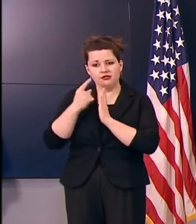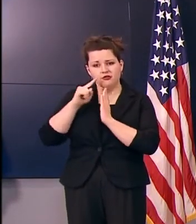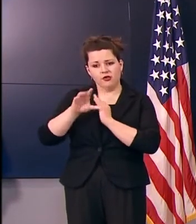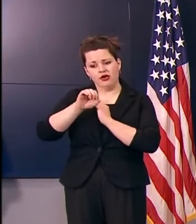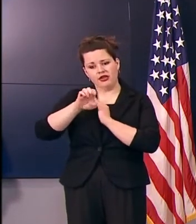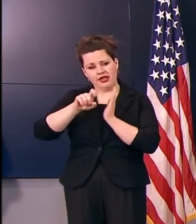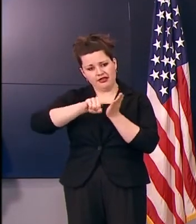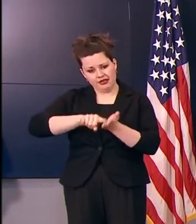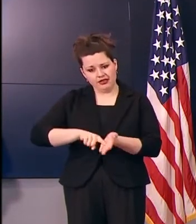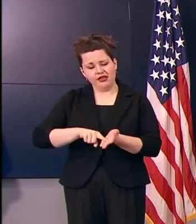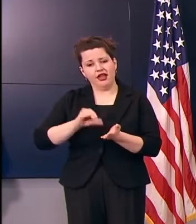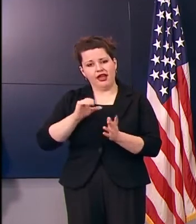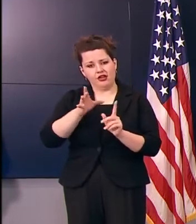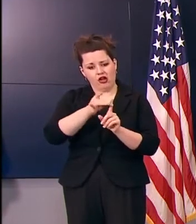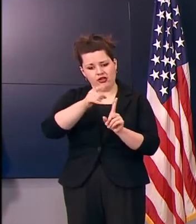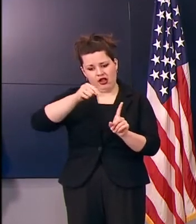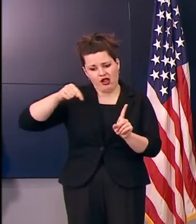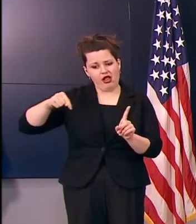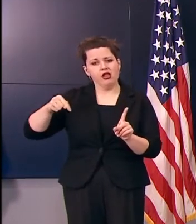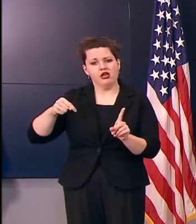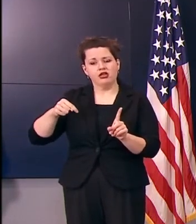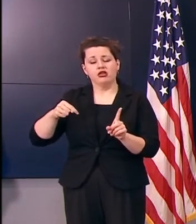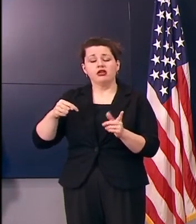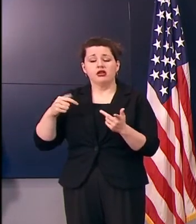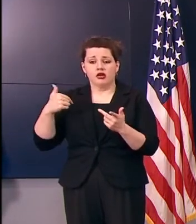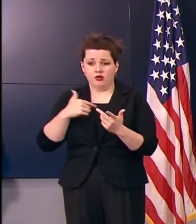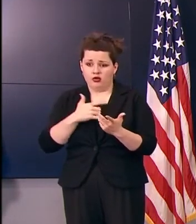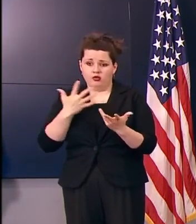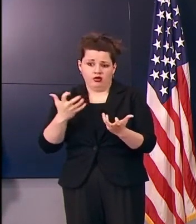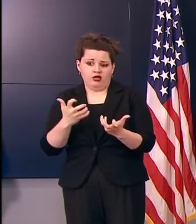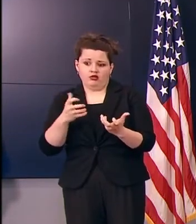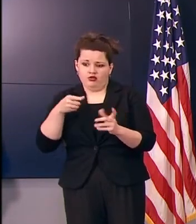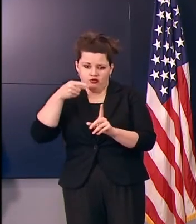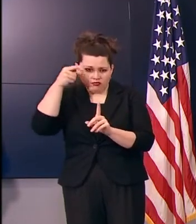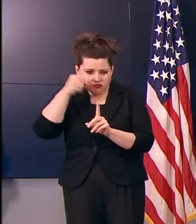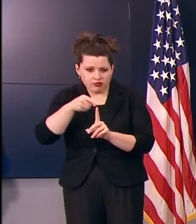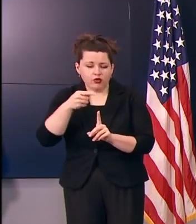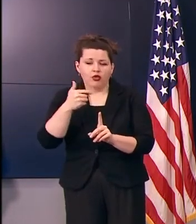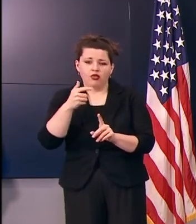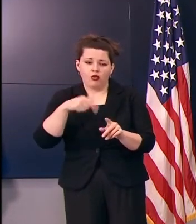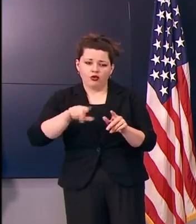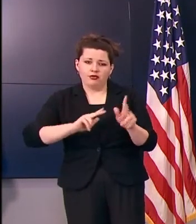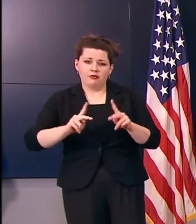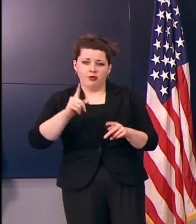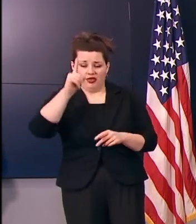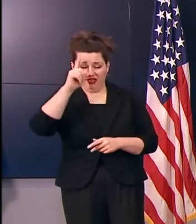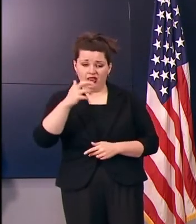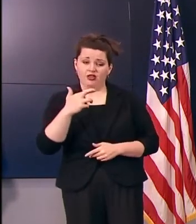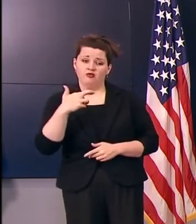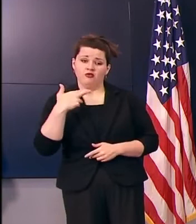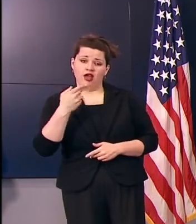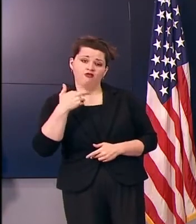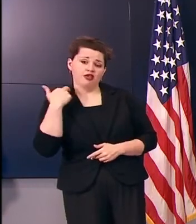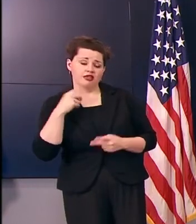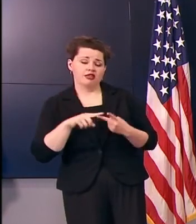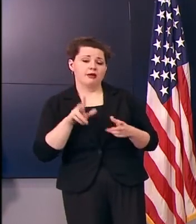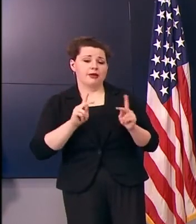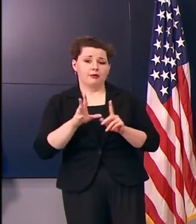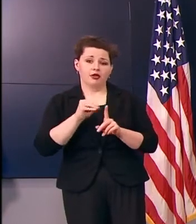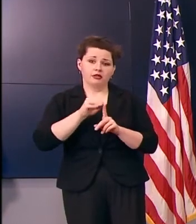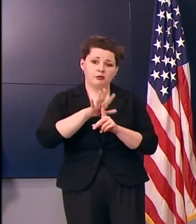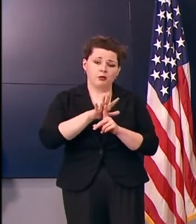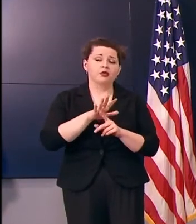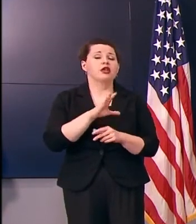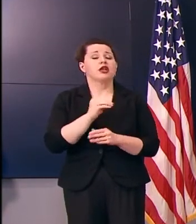contact tracing, we're going to try and be very targeted about the people who we think are at risk, the people who have been exposed. And, again,